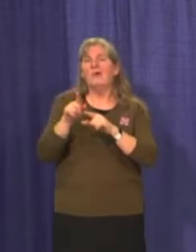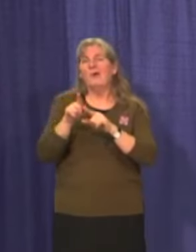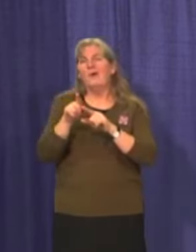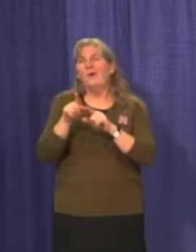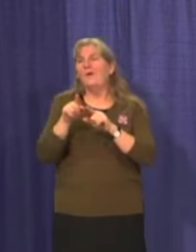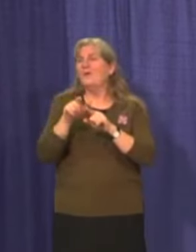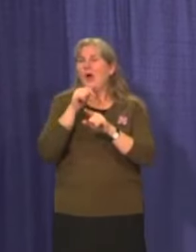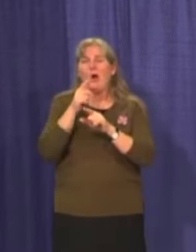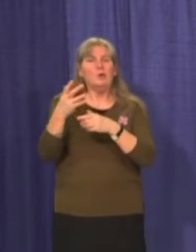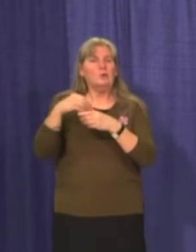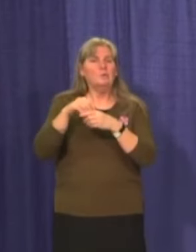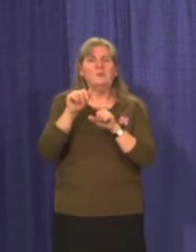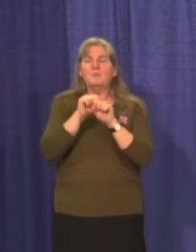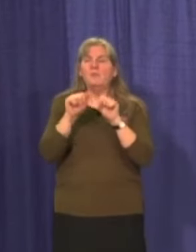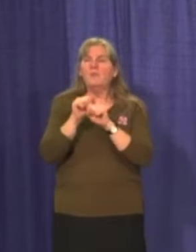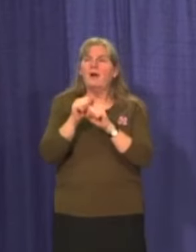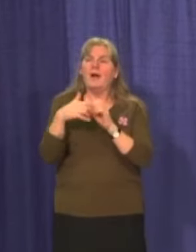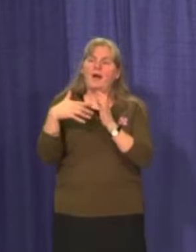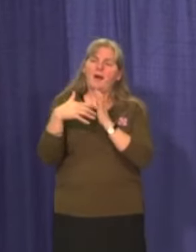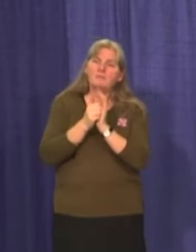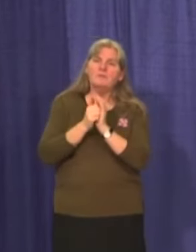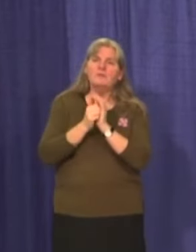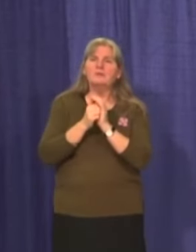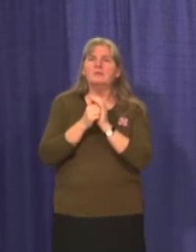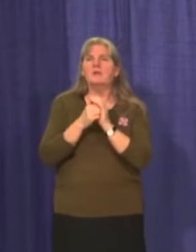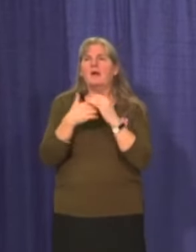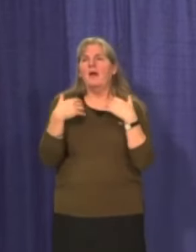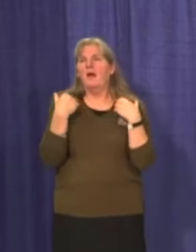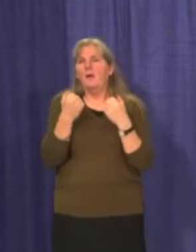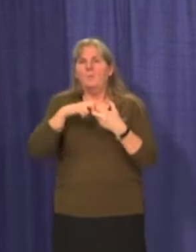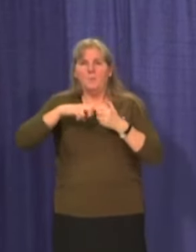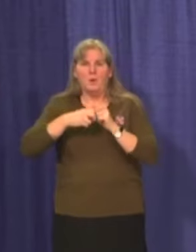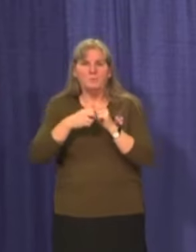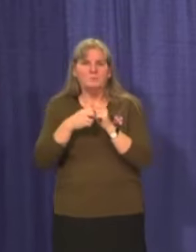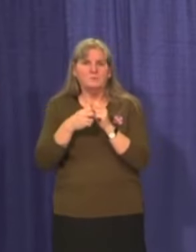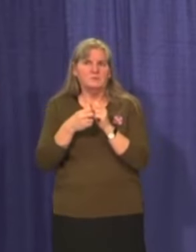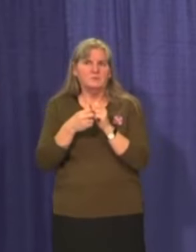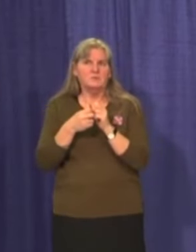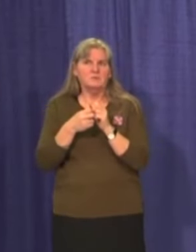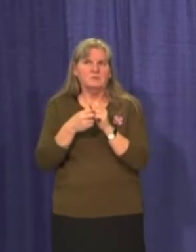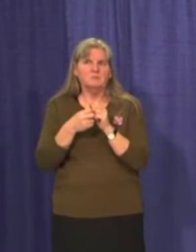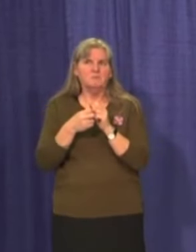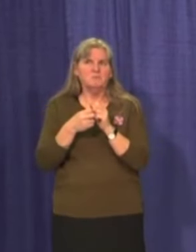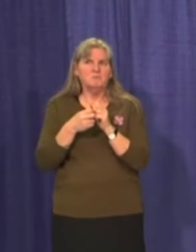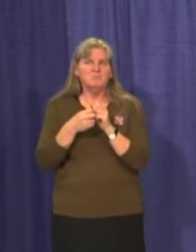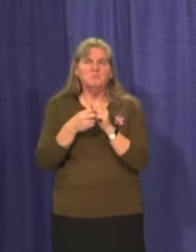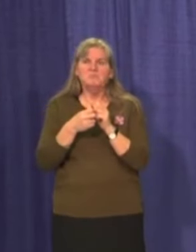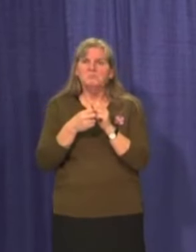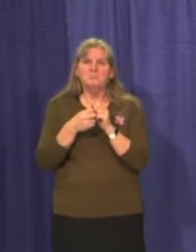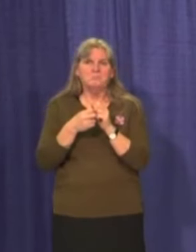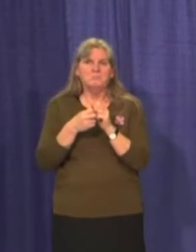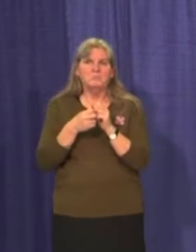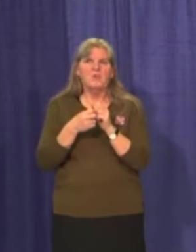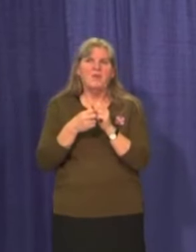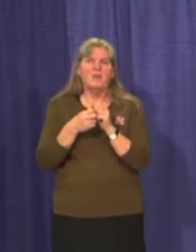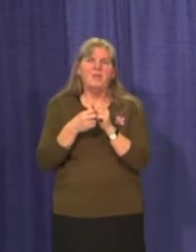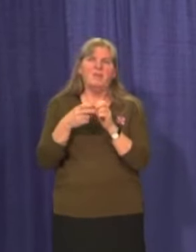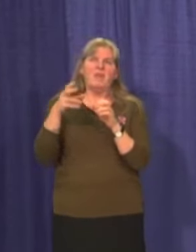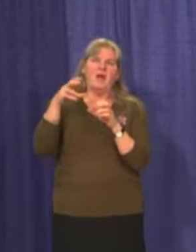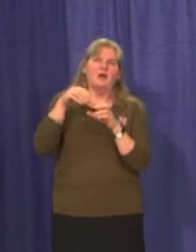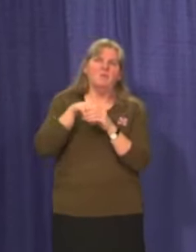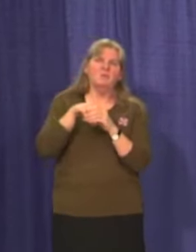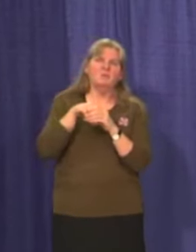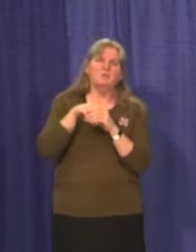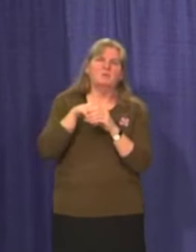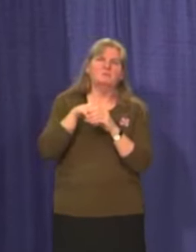medical conditions in, in that kind of one big category with the public clinics, because that's going to be